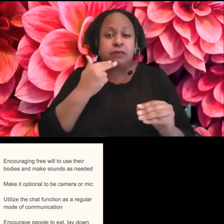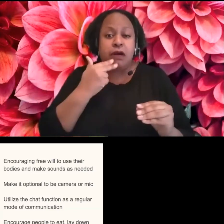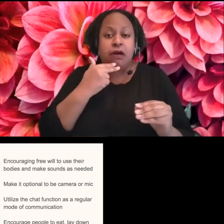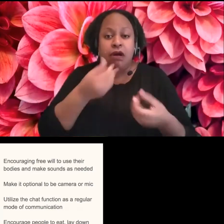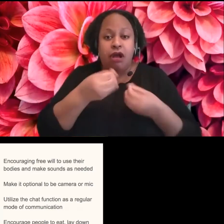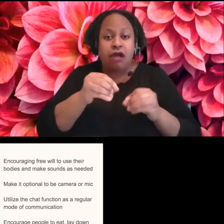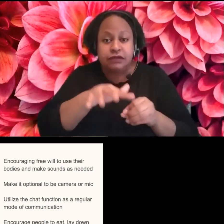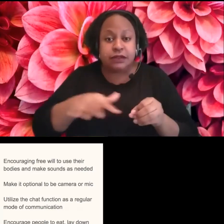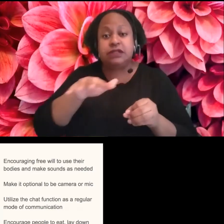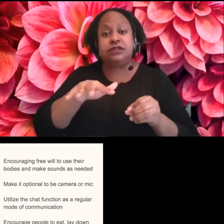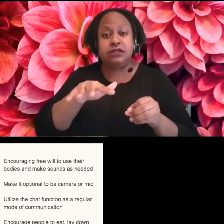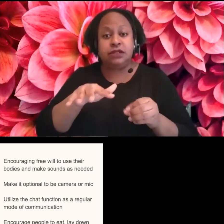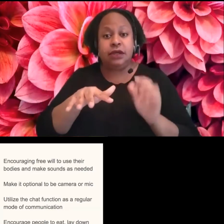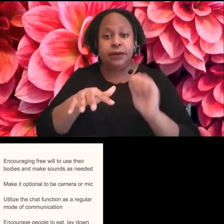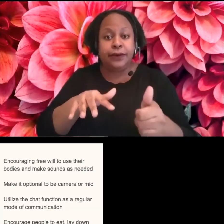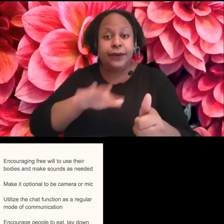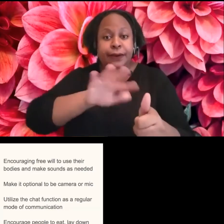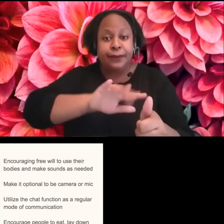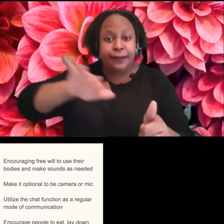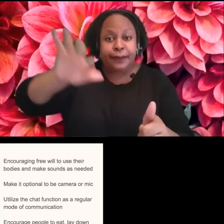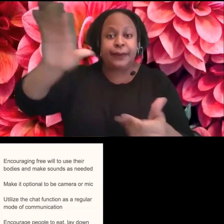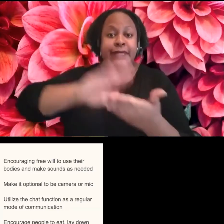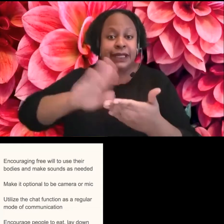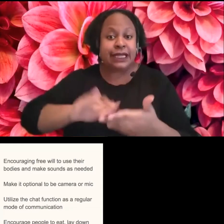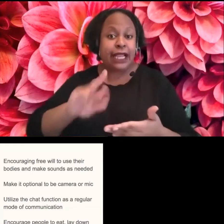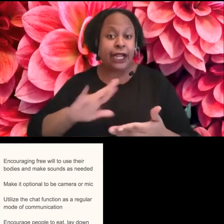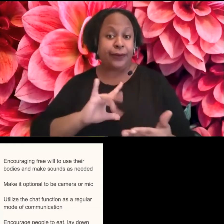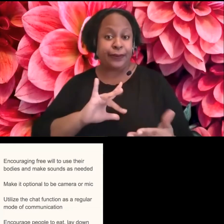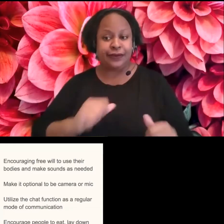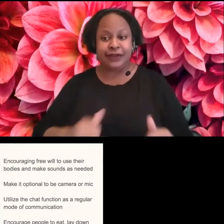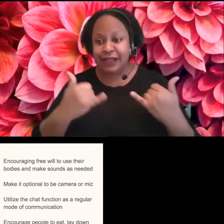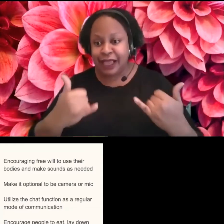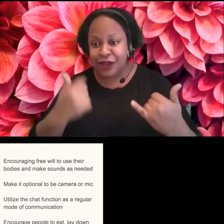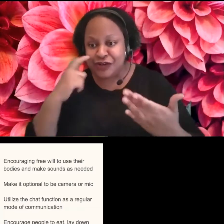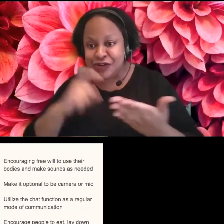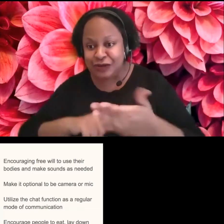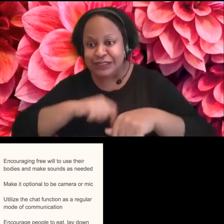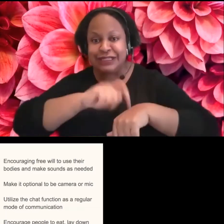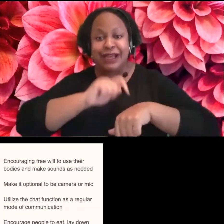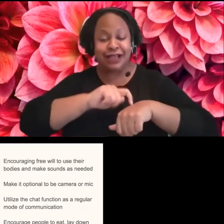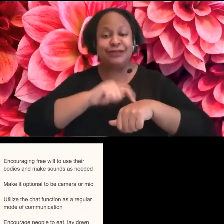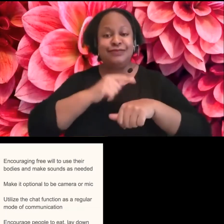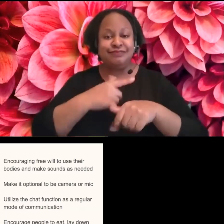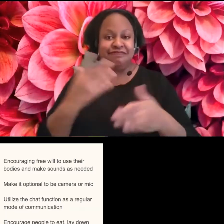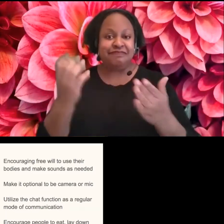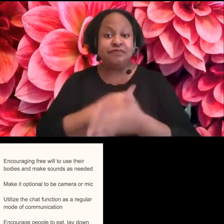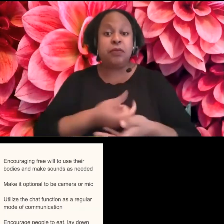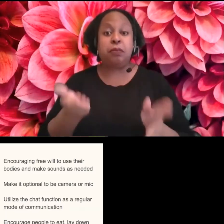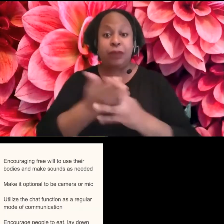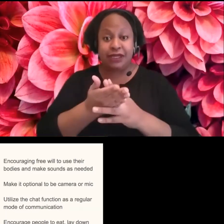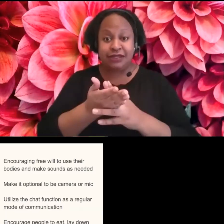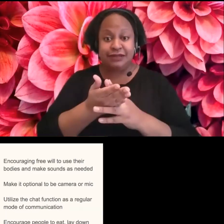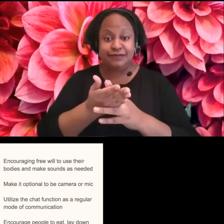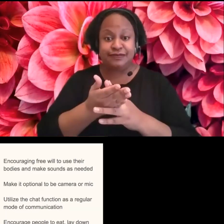So on that note, I think it's time for a quick break. Uh, Victoria, you know what? I'm just going to go